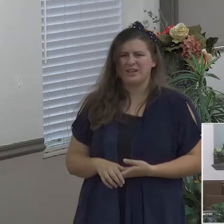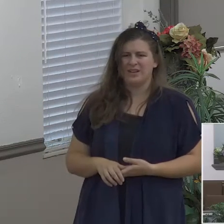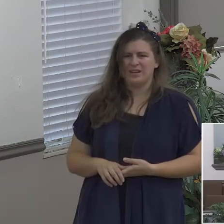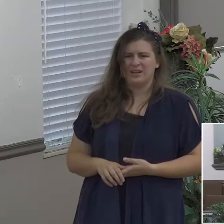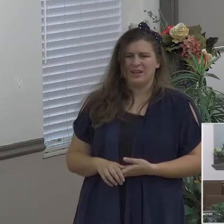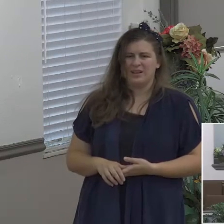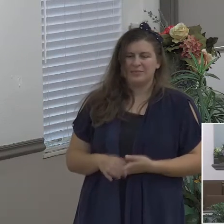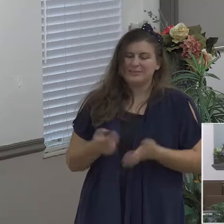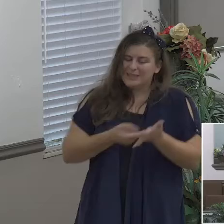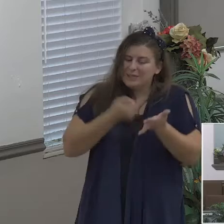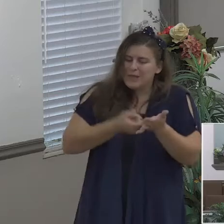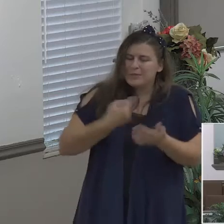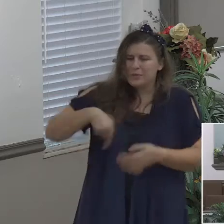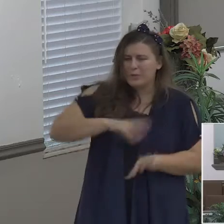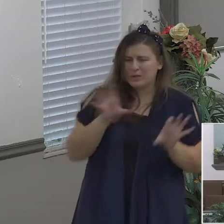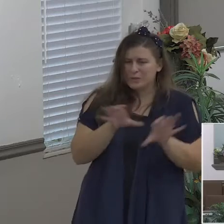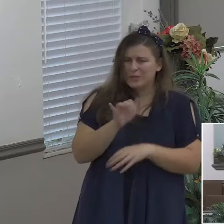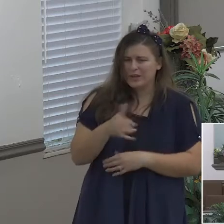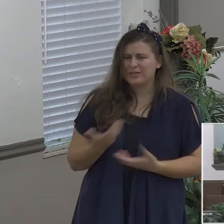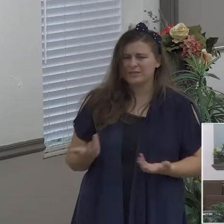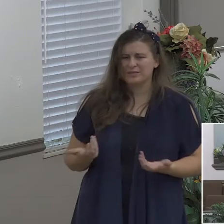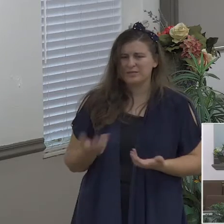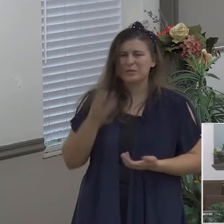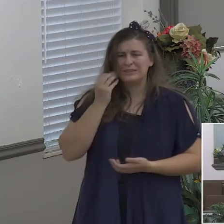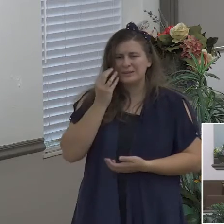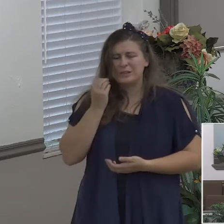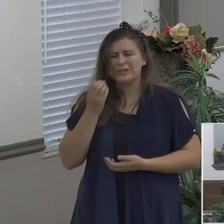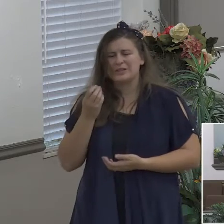but God is still God and he still loves us